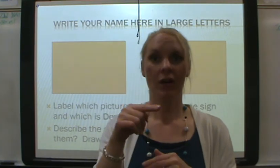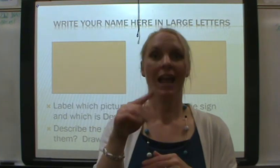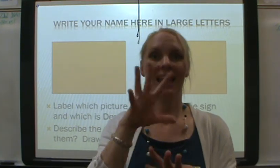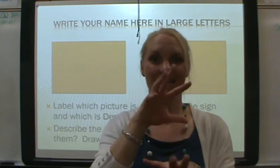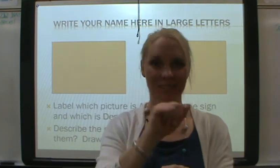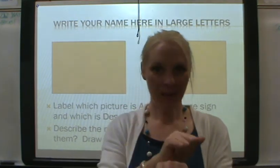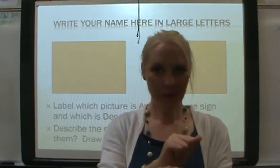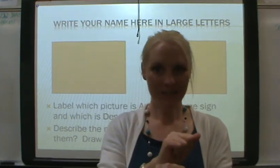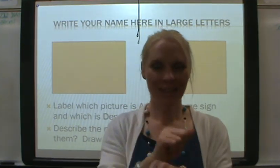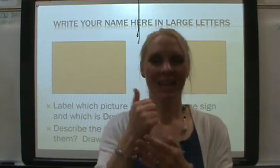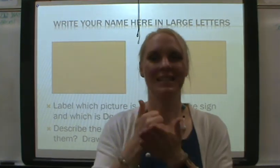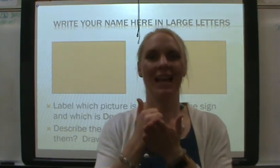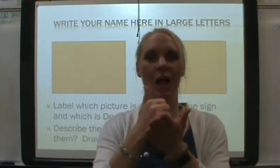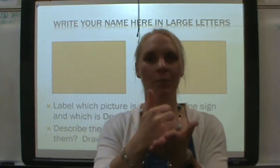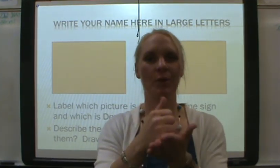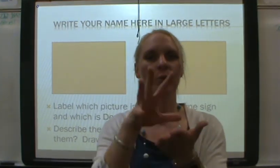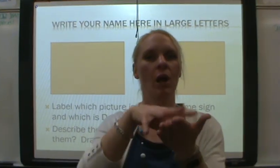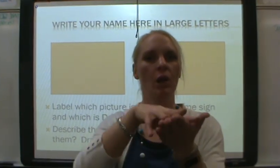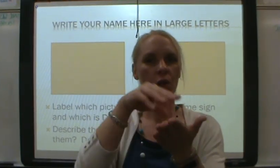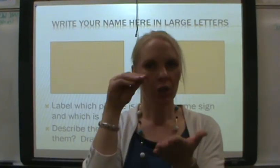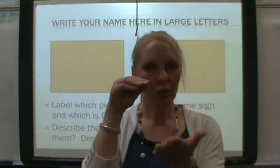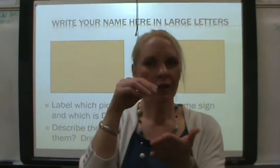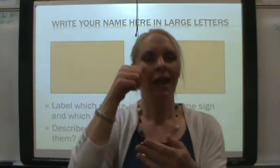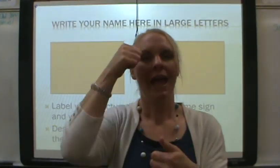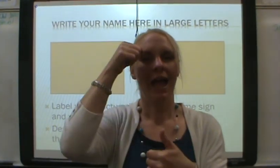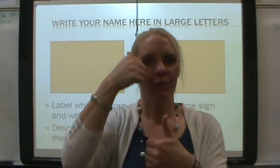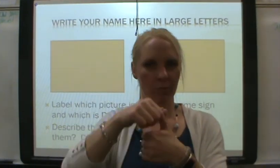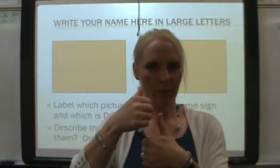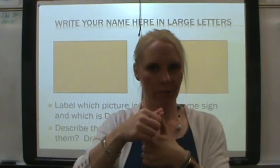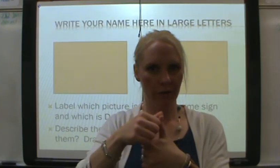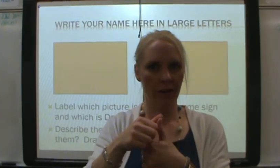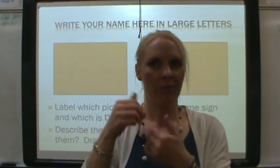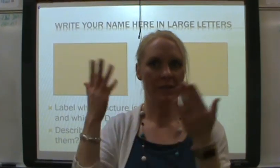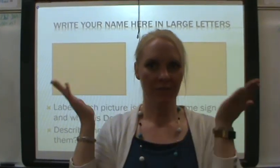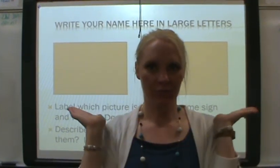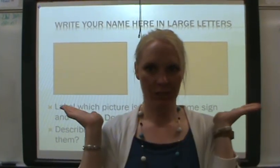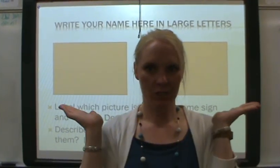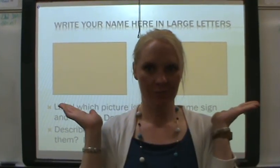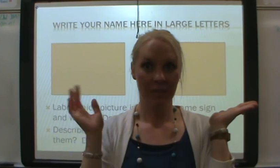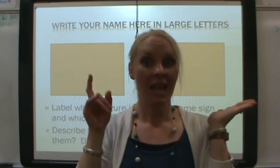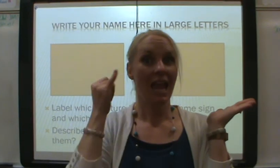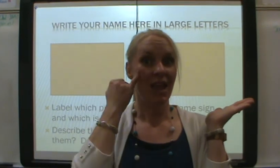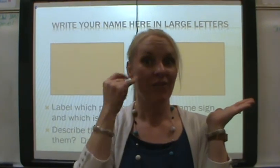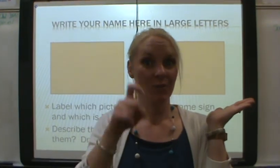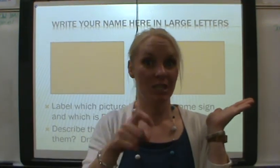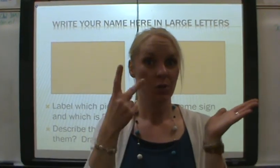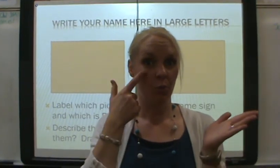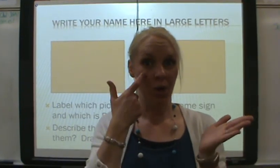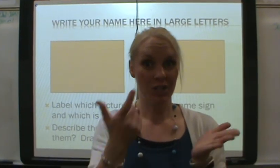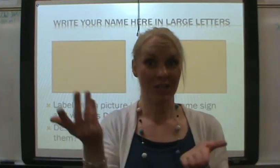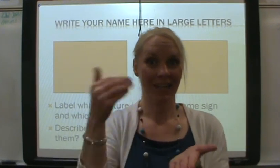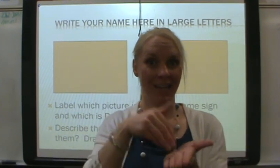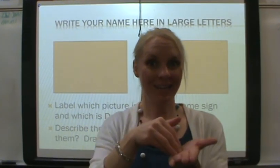an assignment to help you learn and remember this information. If you need to watch it again.